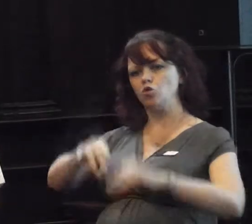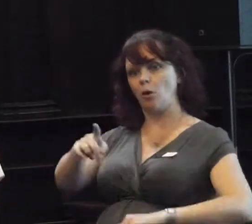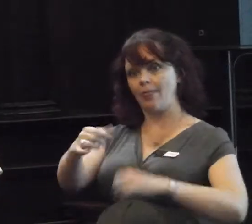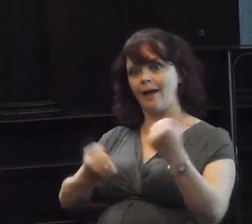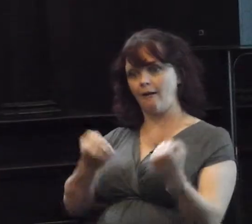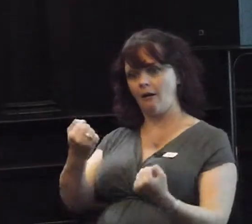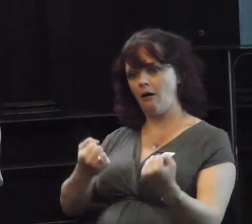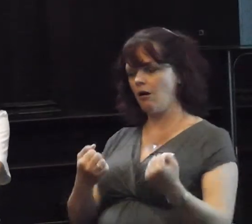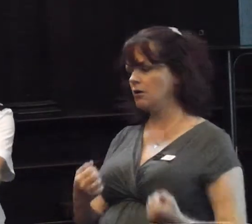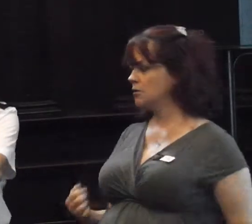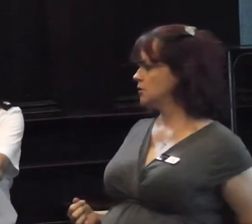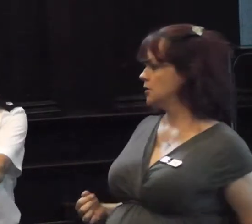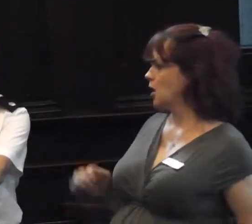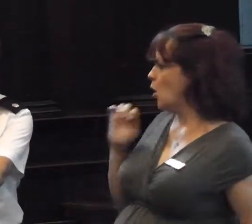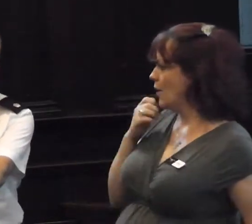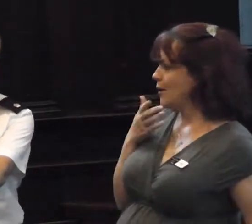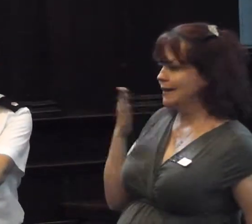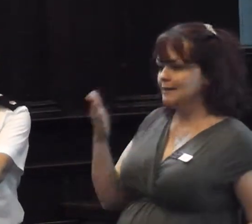Are we going to send?